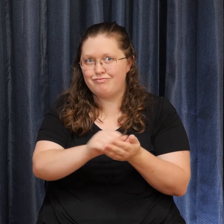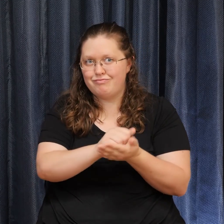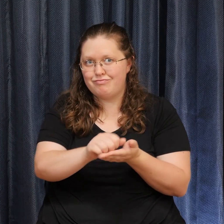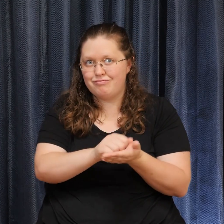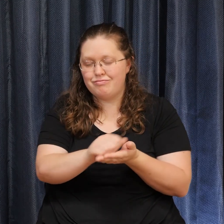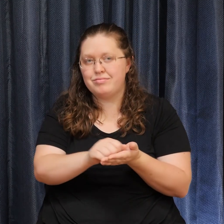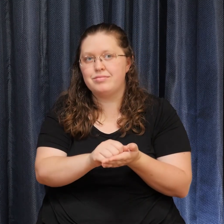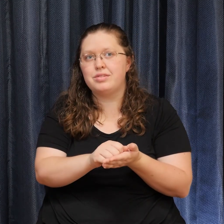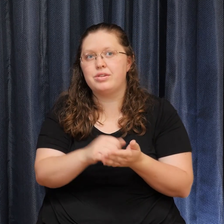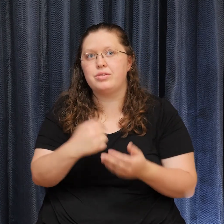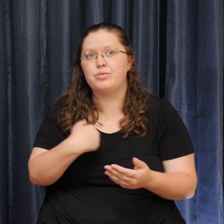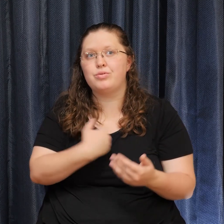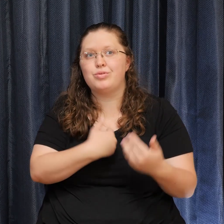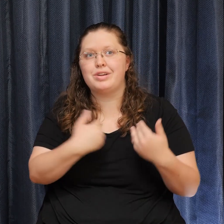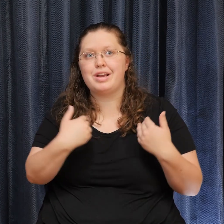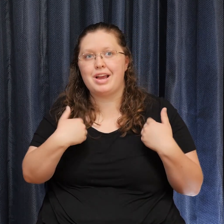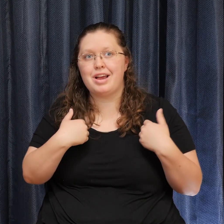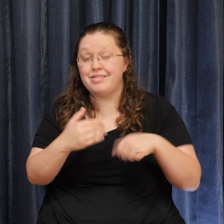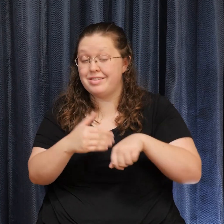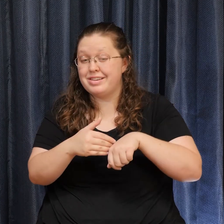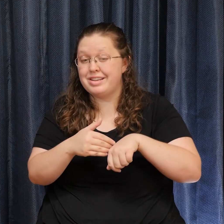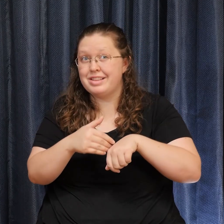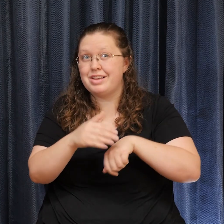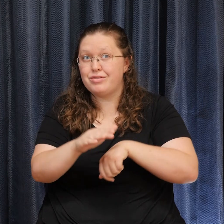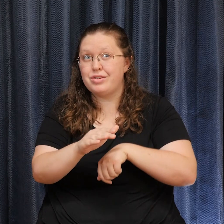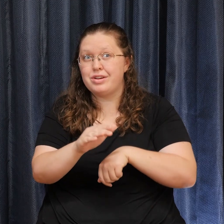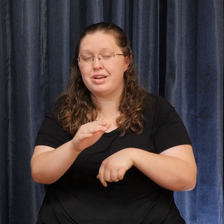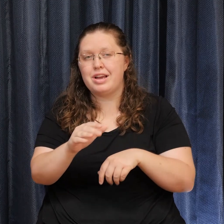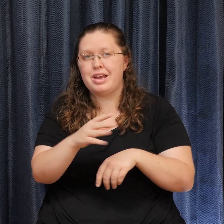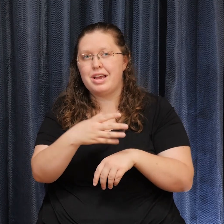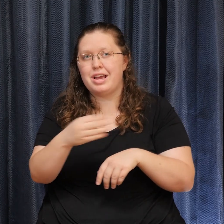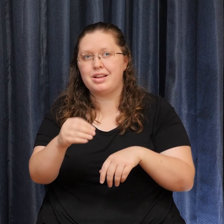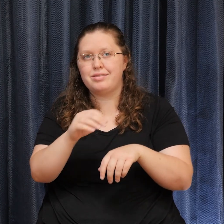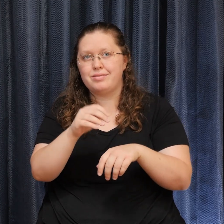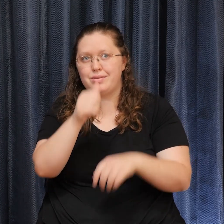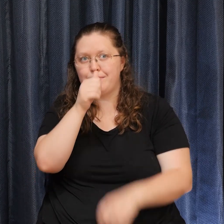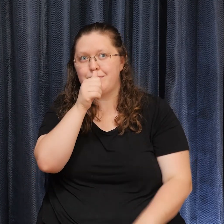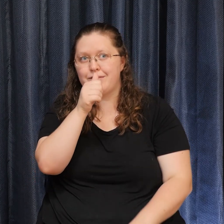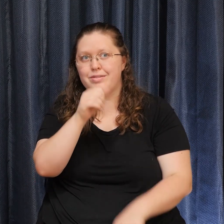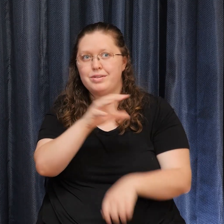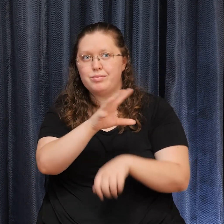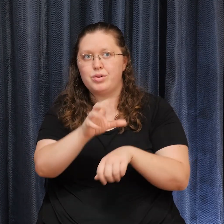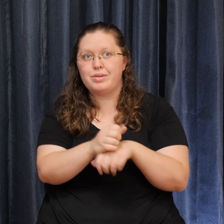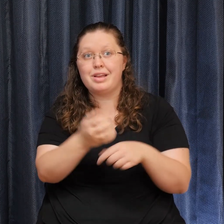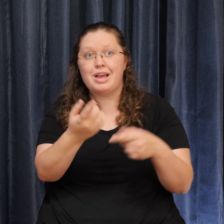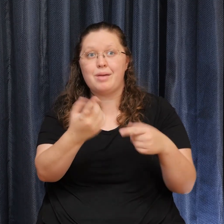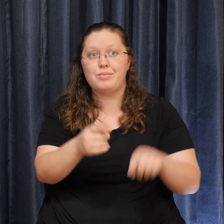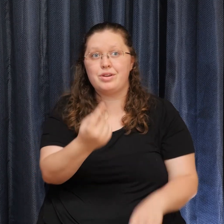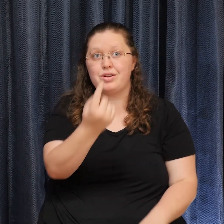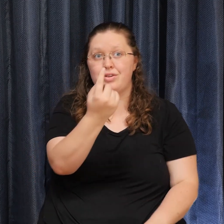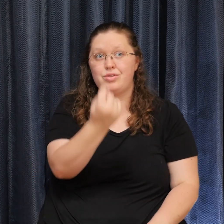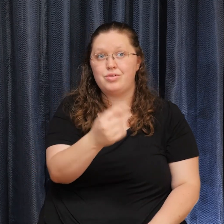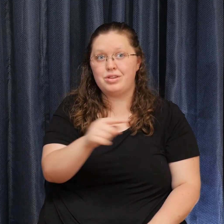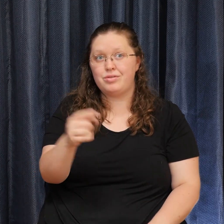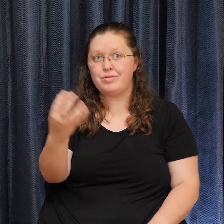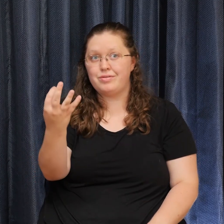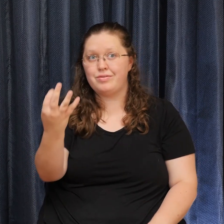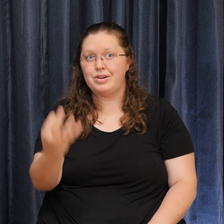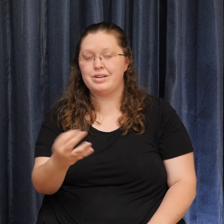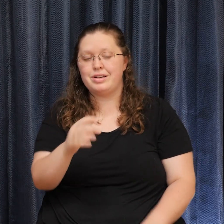for curbside delivery and private appointments are Tuesday through Friday, 9 a.m. to 5 p.m. And you can schedule an